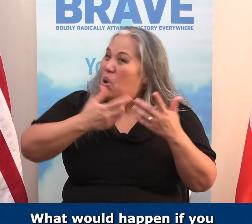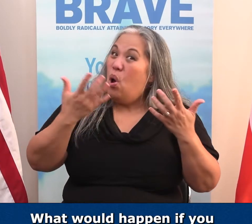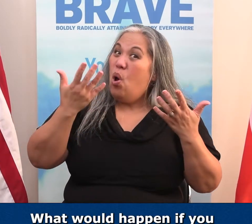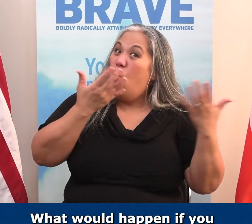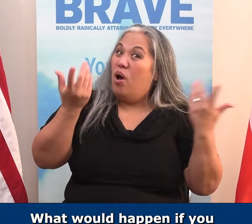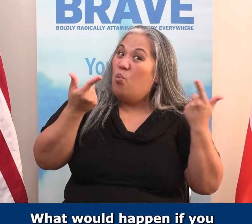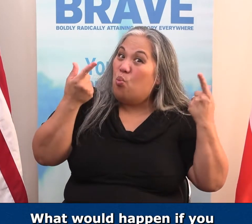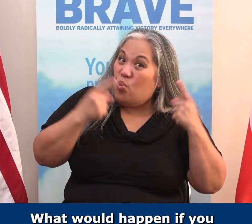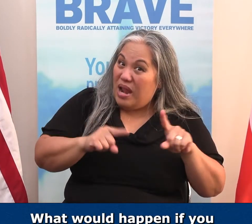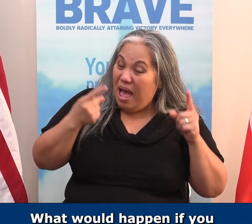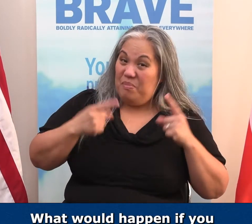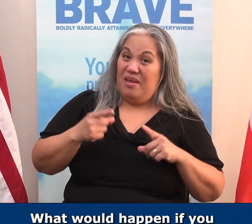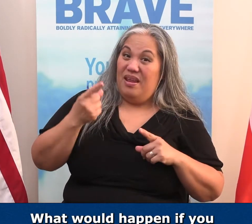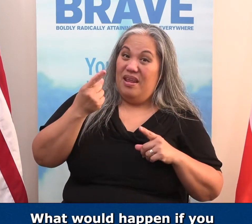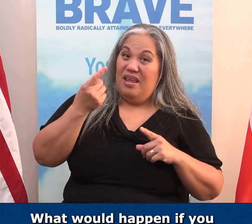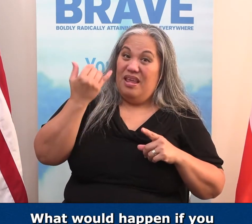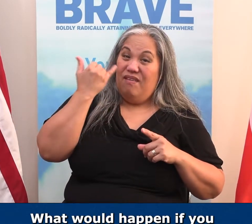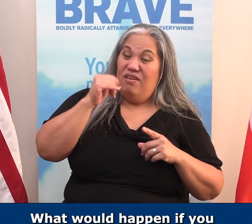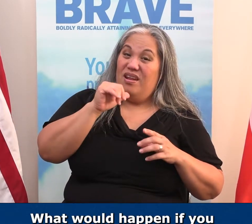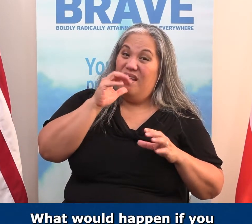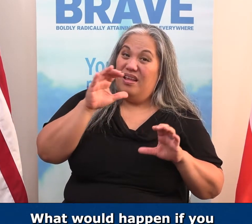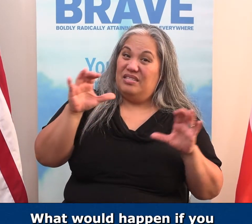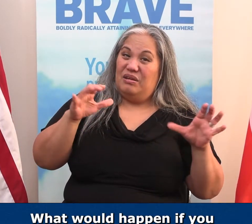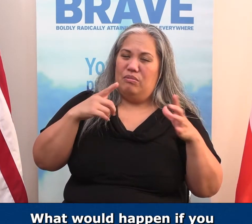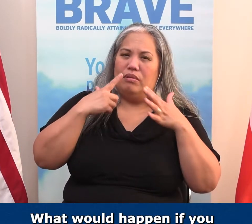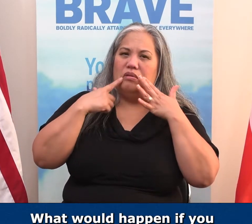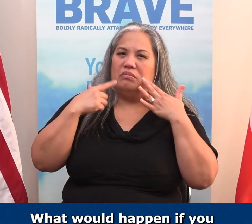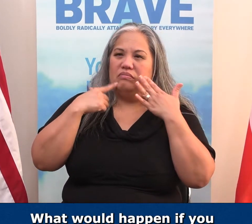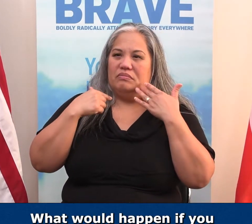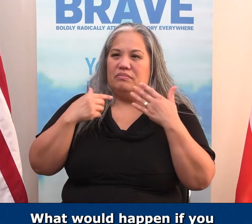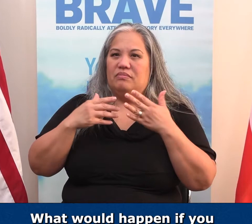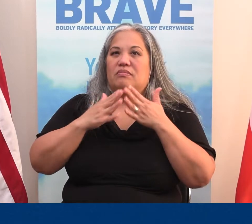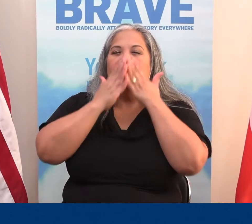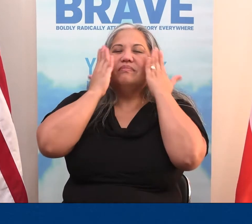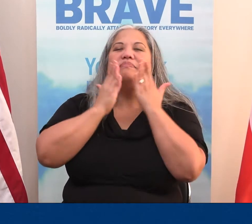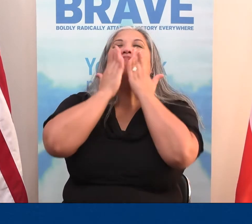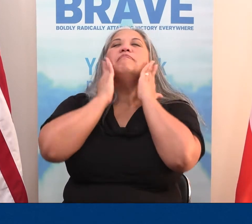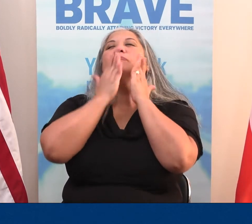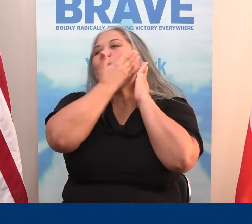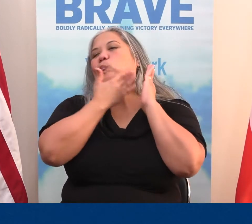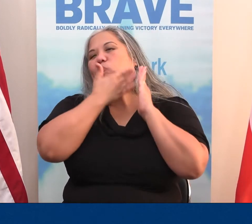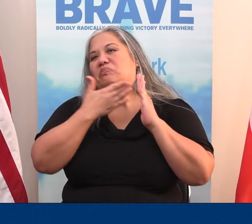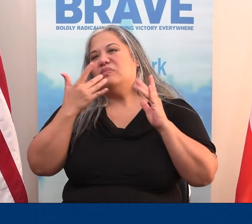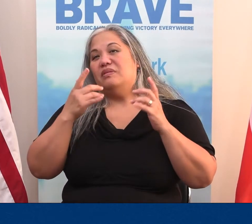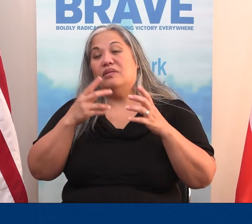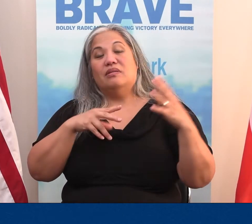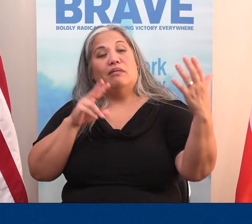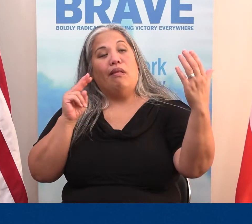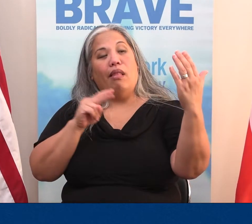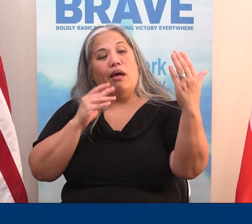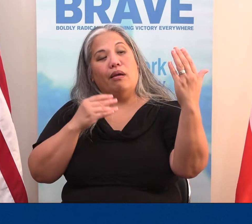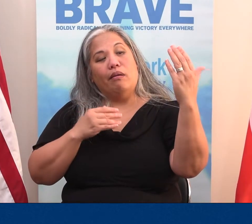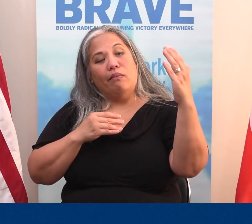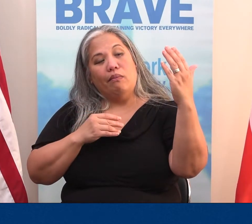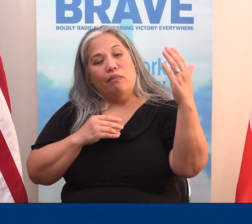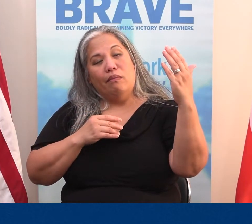What would happen if you didn't deal with the scuss? And all you do is you look at the mirror